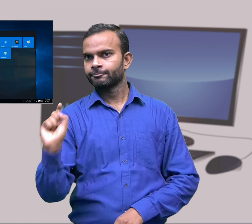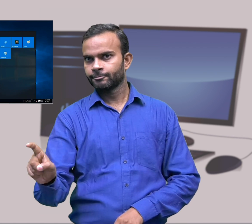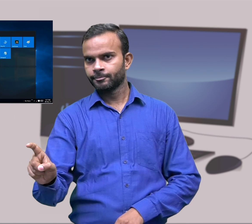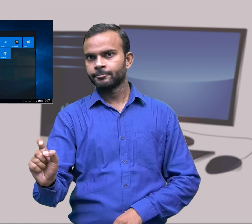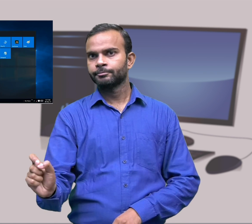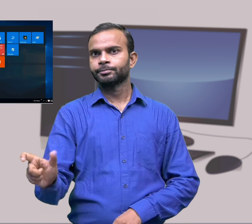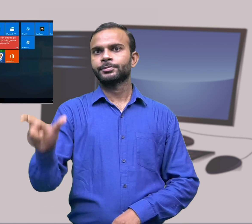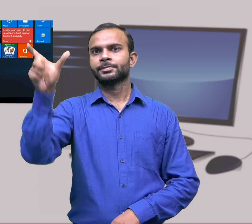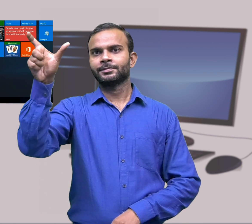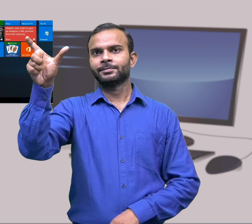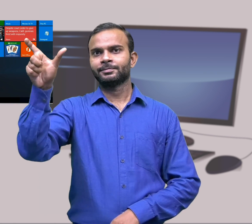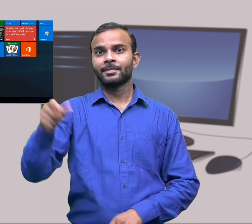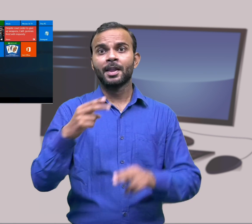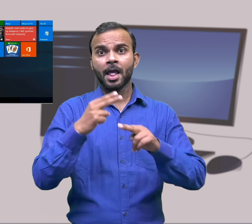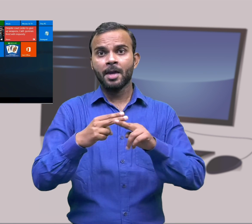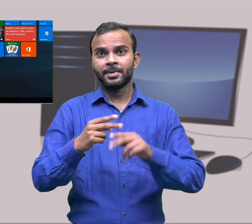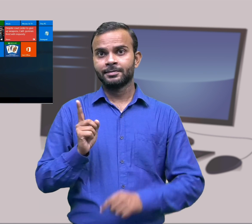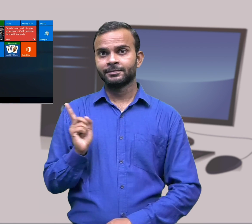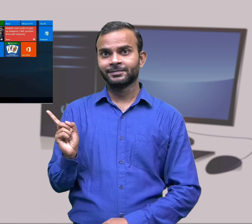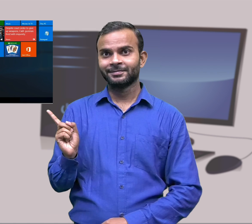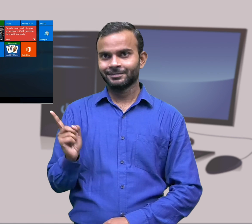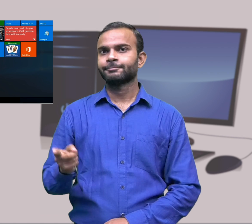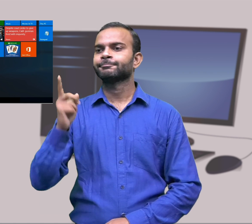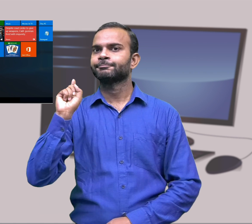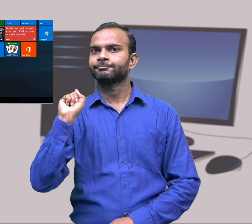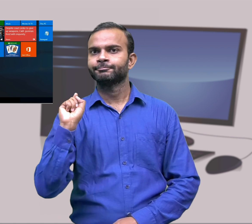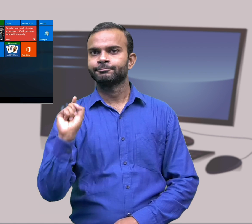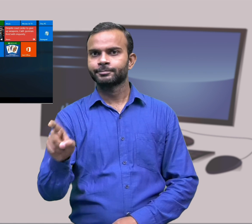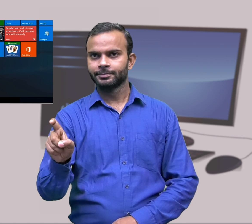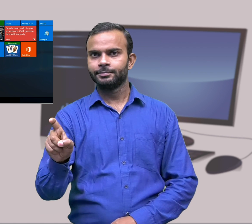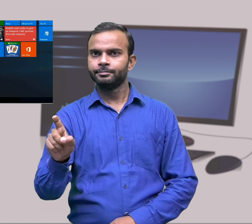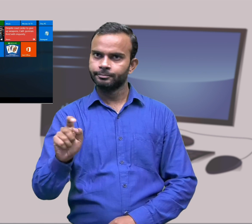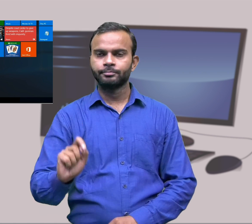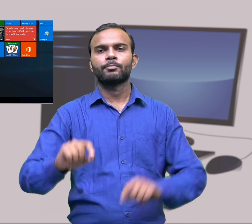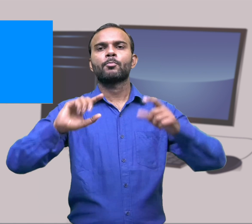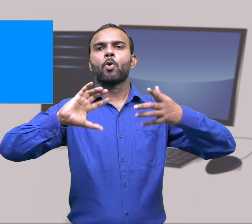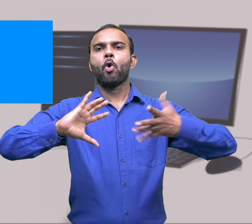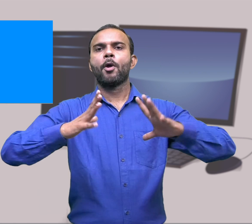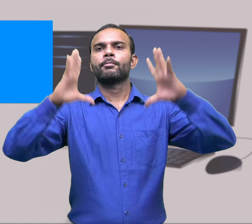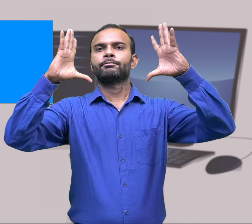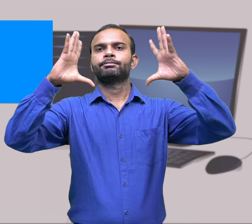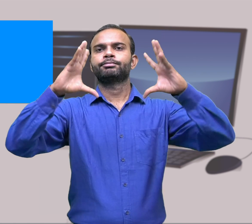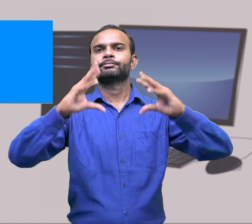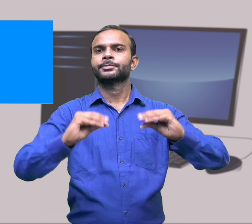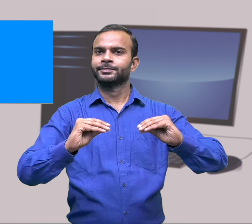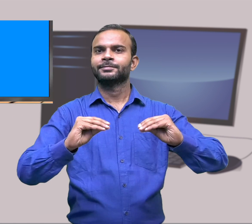Click the start button. Step 2. Click the shutdown button. As we shut down the